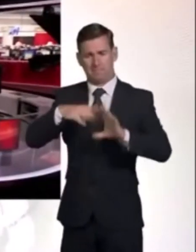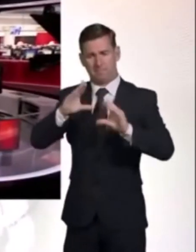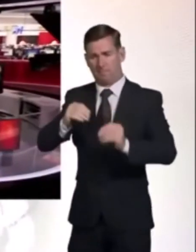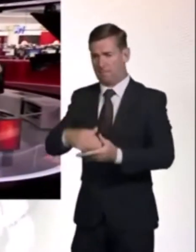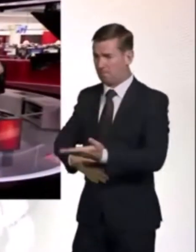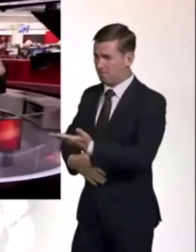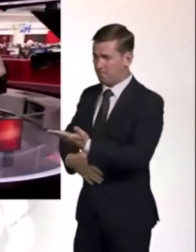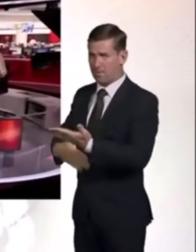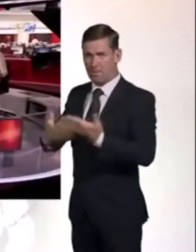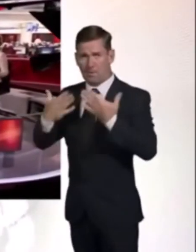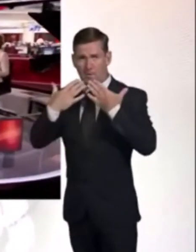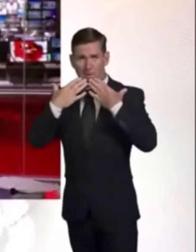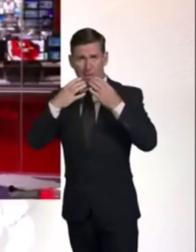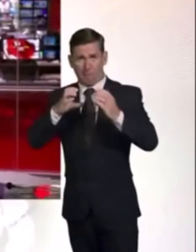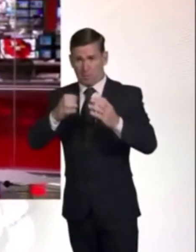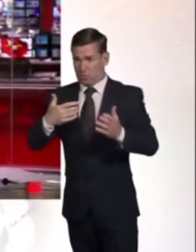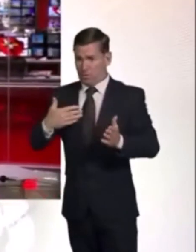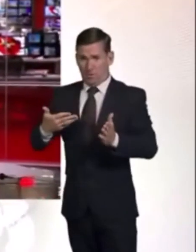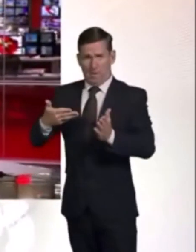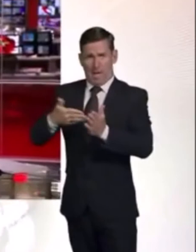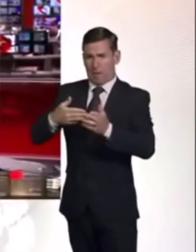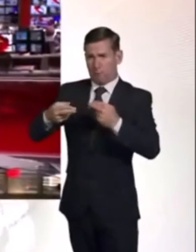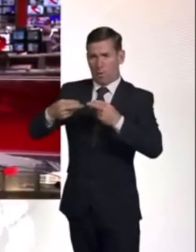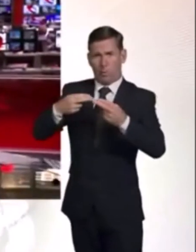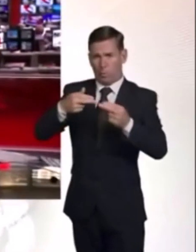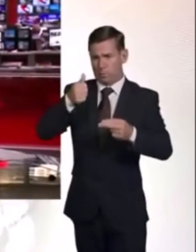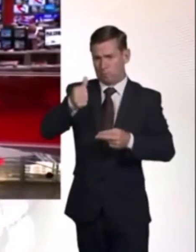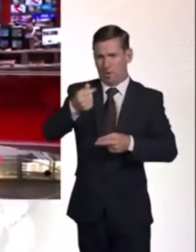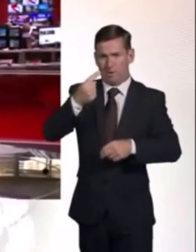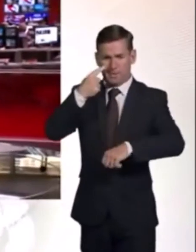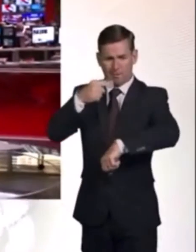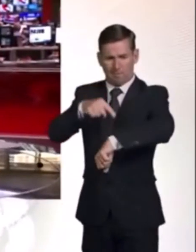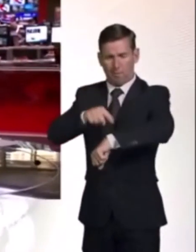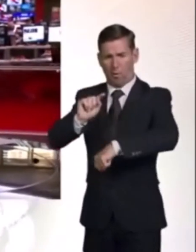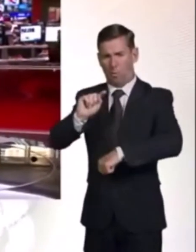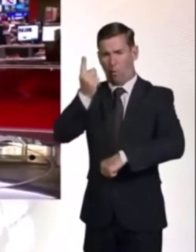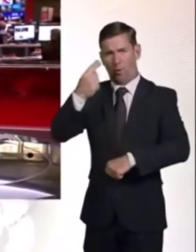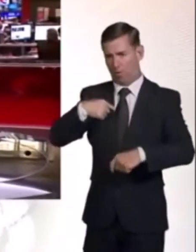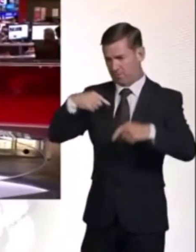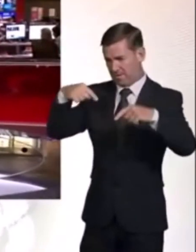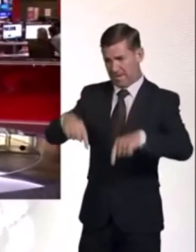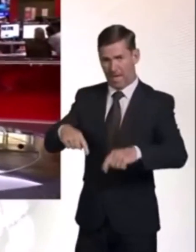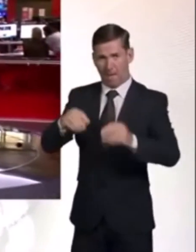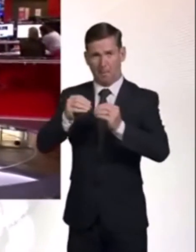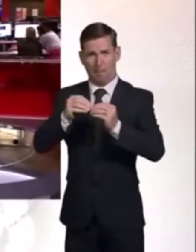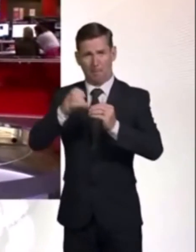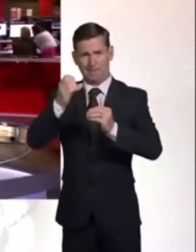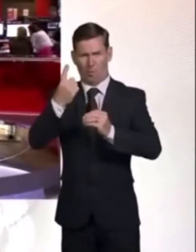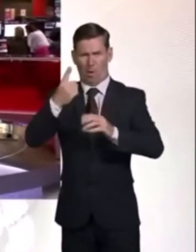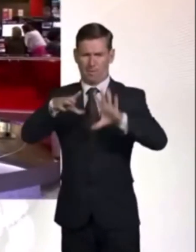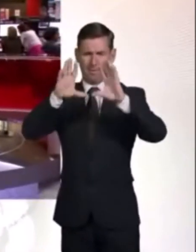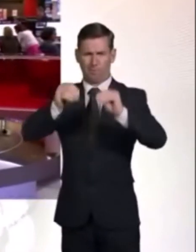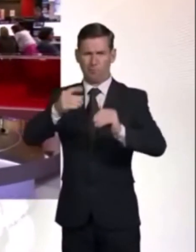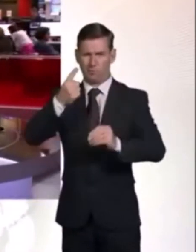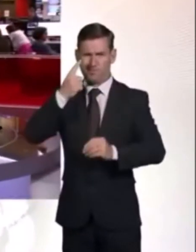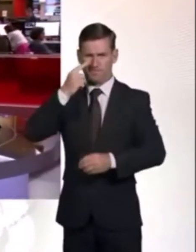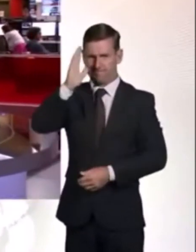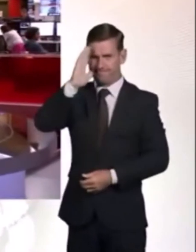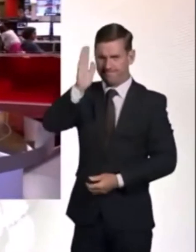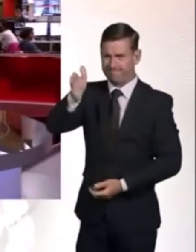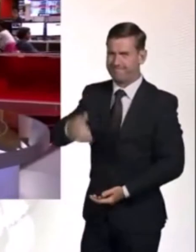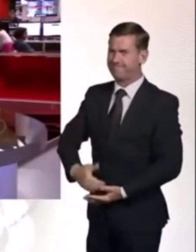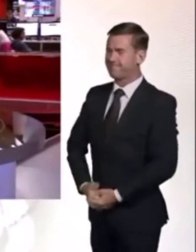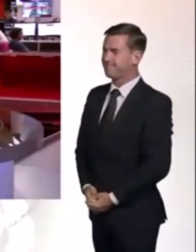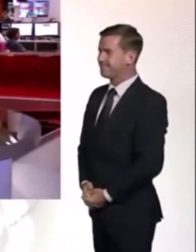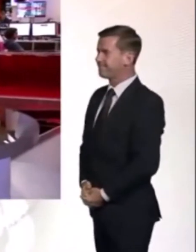you very much indeed. Much more on the BBC News Channel at one. On BBC One though, we'll join the news teams where you are. Have a good afternoon. Bye bye.